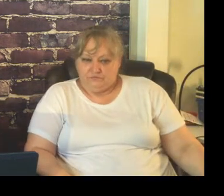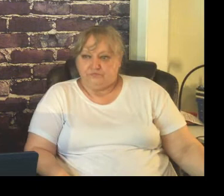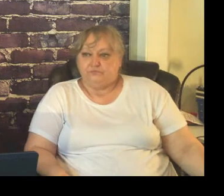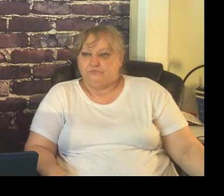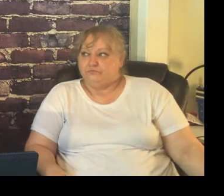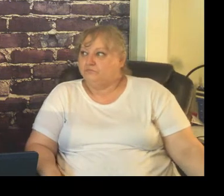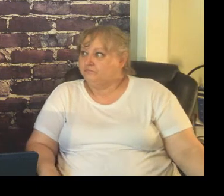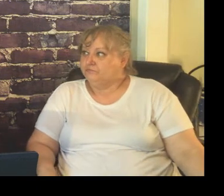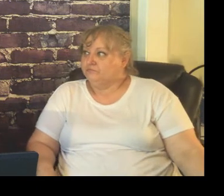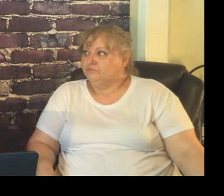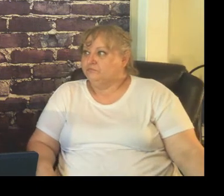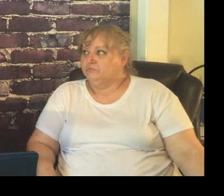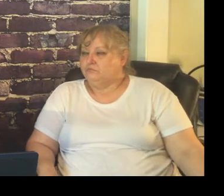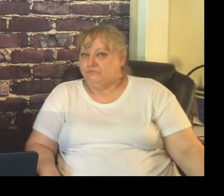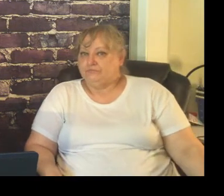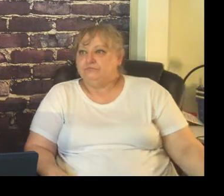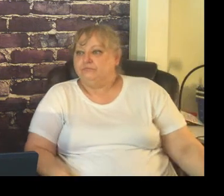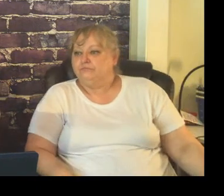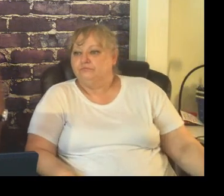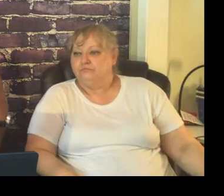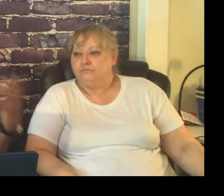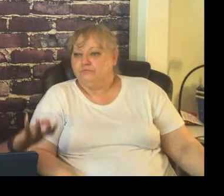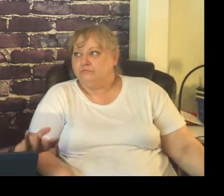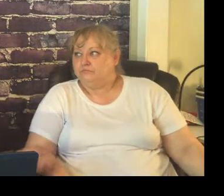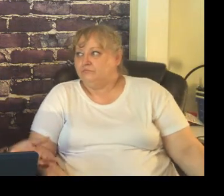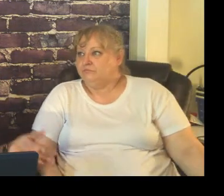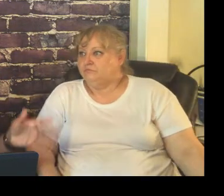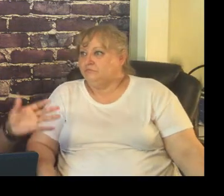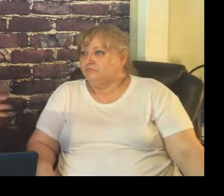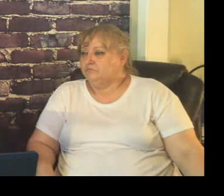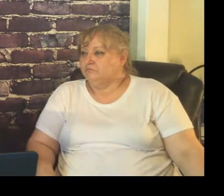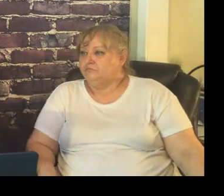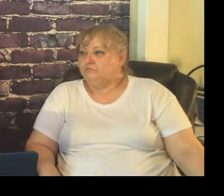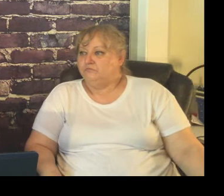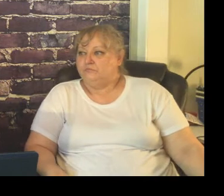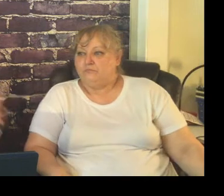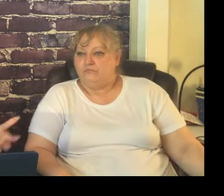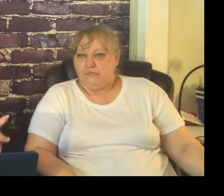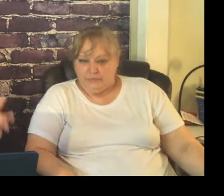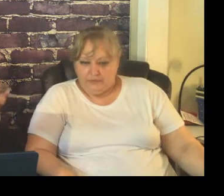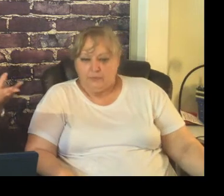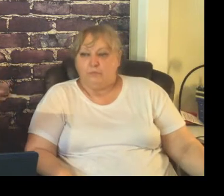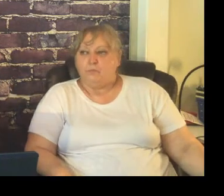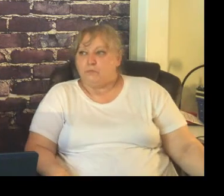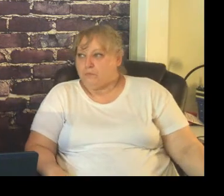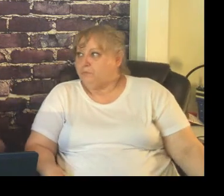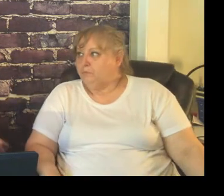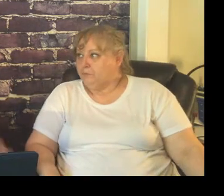now as I got I've gotten older I don't spend as much time with that but I do do different activities so that I could know some stuff